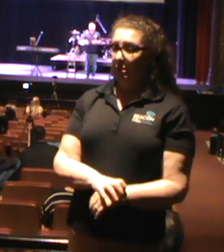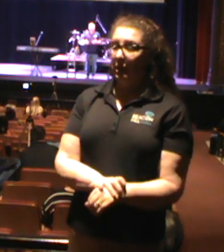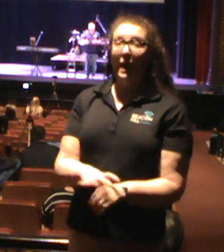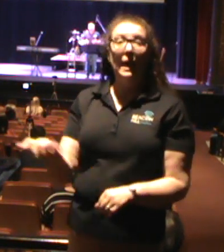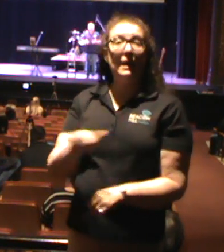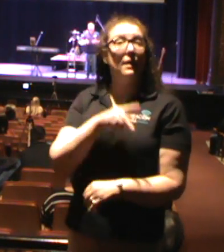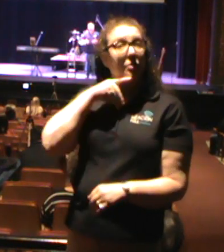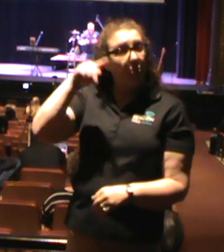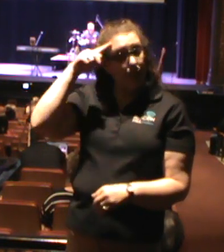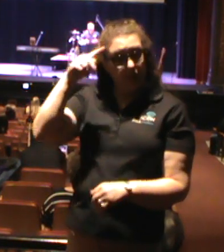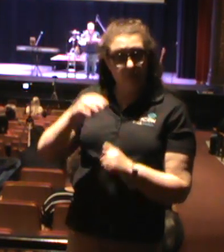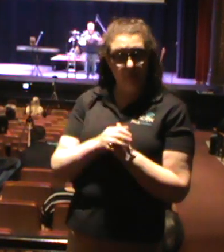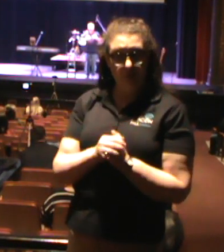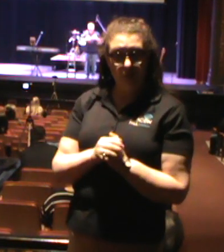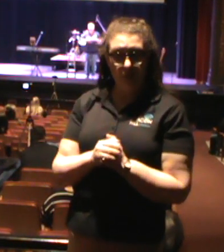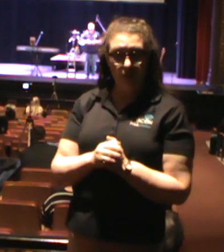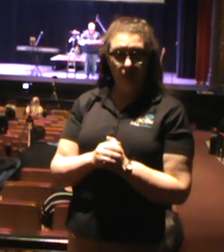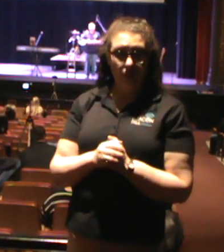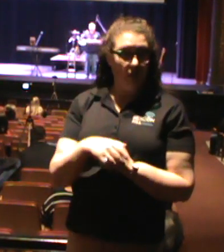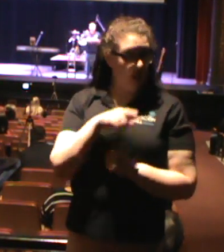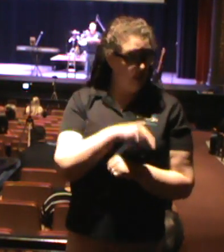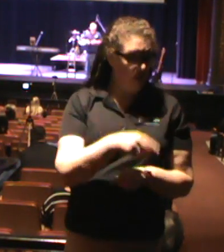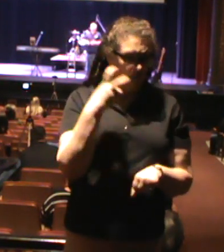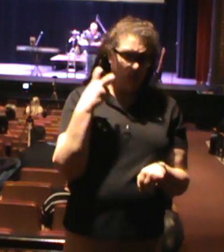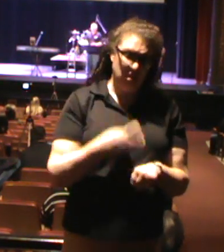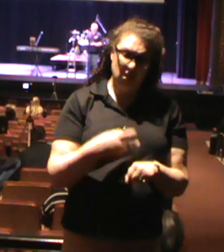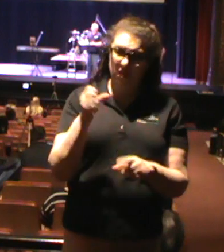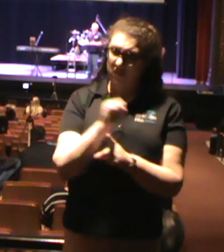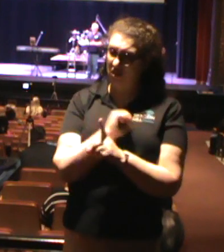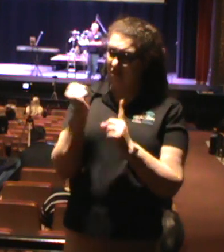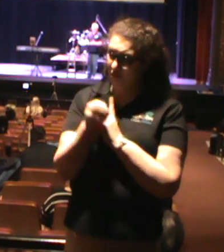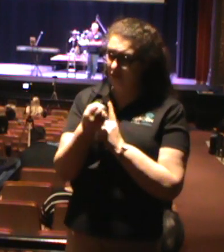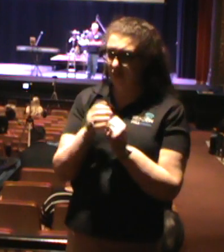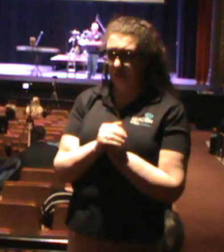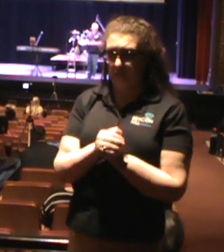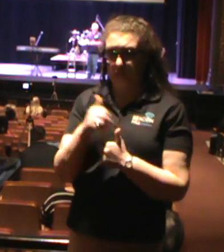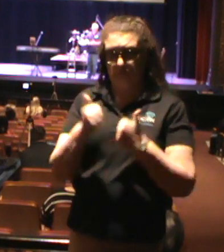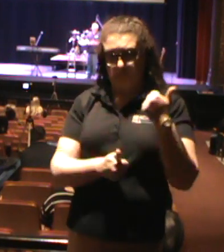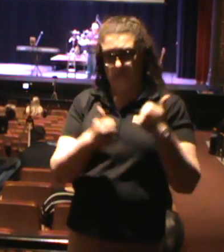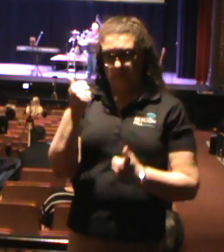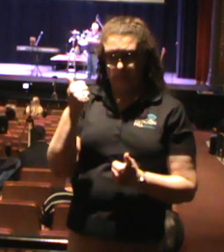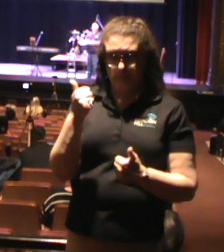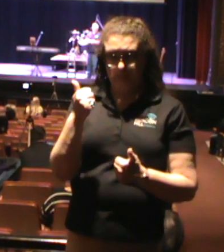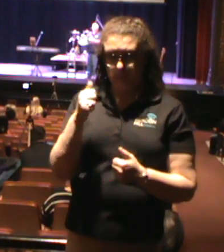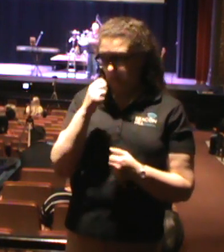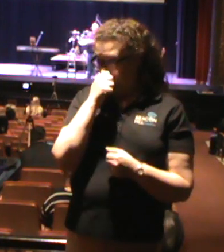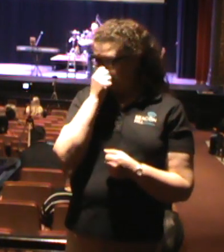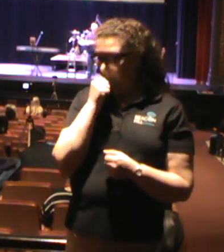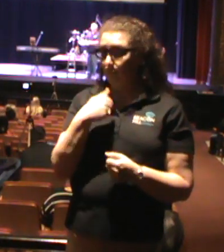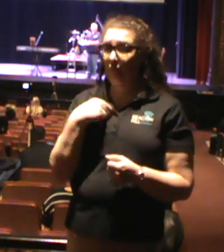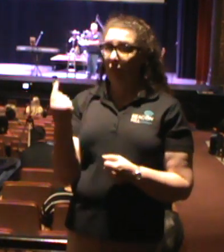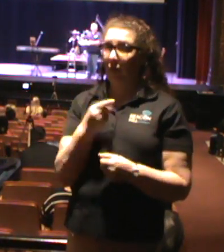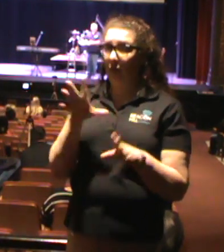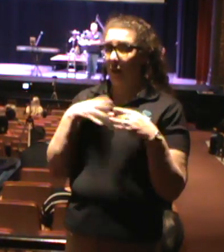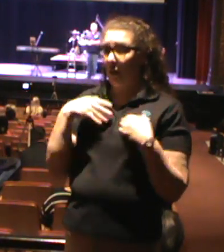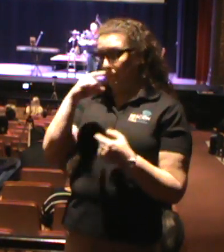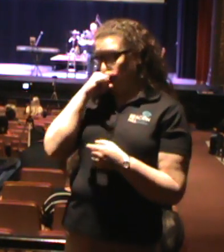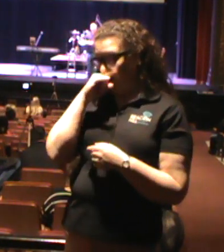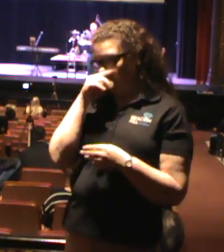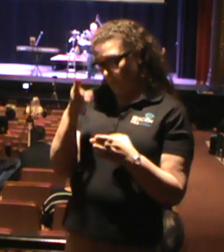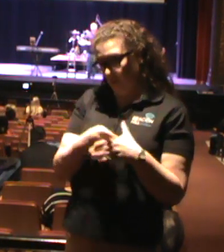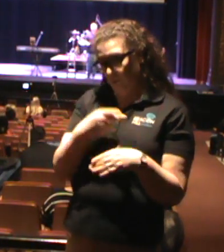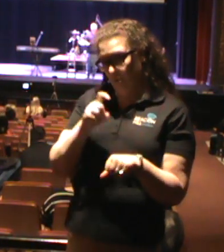parents, they're put in a tough situation. I only had my kids for a little while.